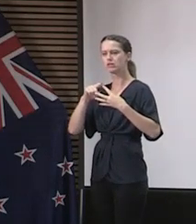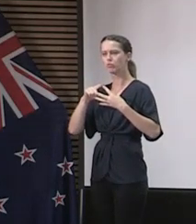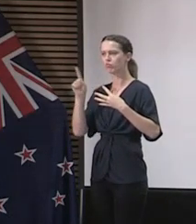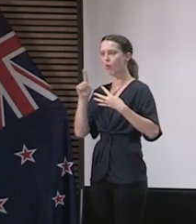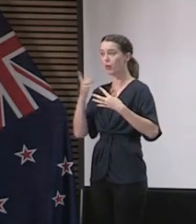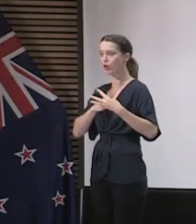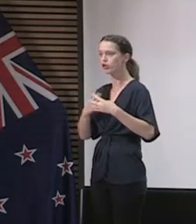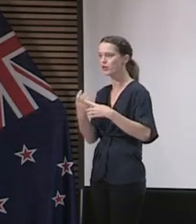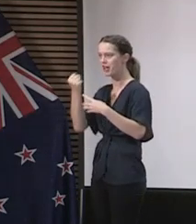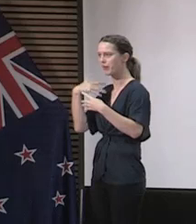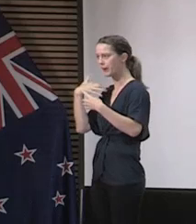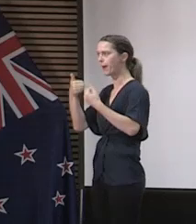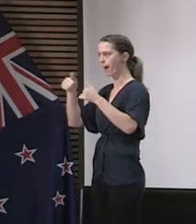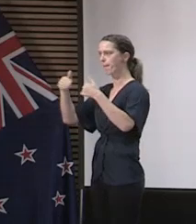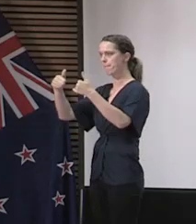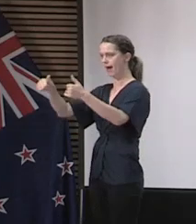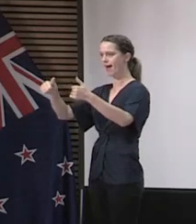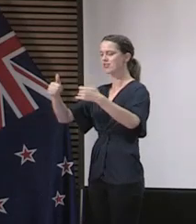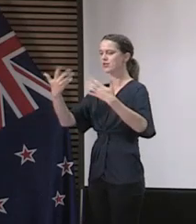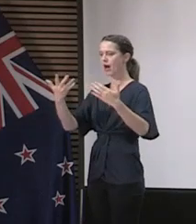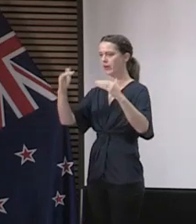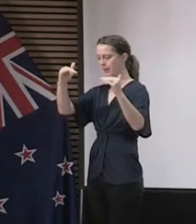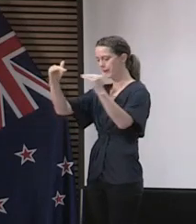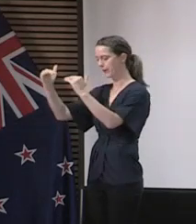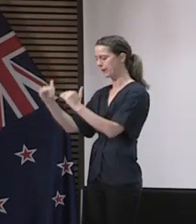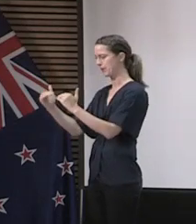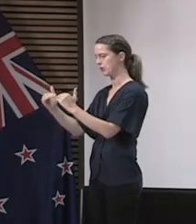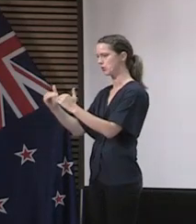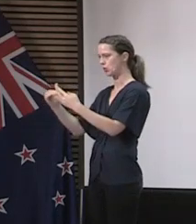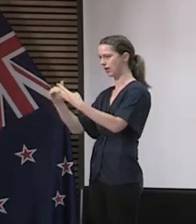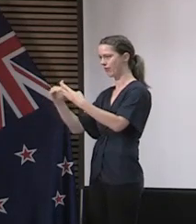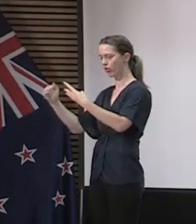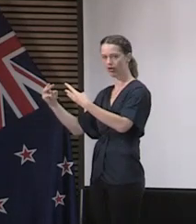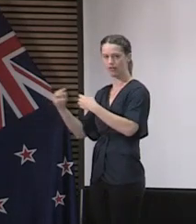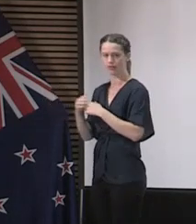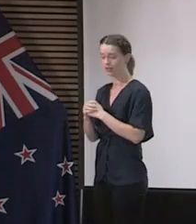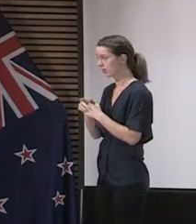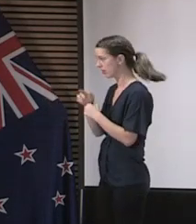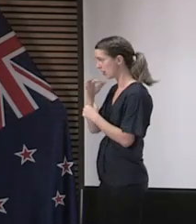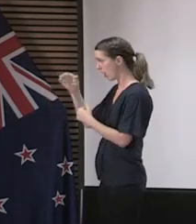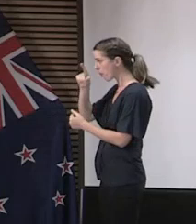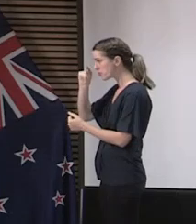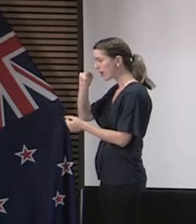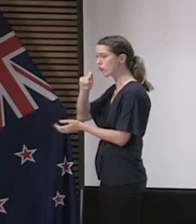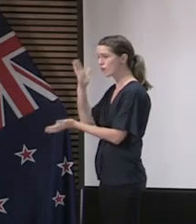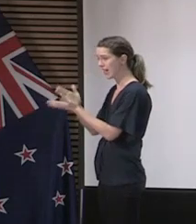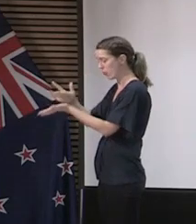wanted to be into so that we could now start to move down alert levels. Is eradication a possibility in New Zealand?